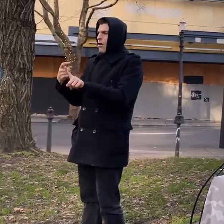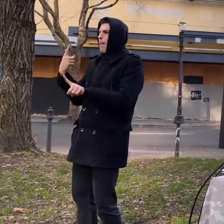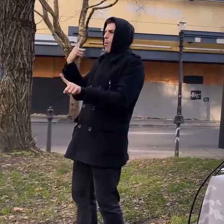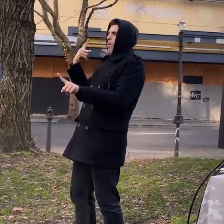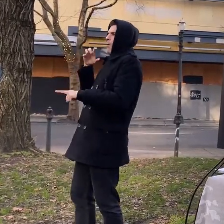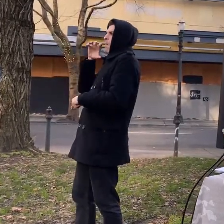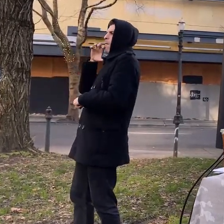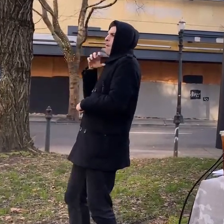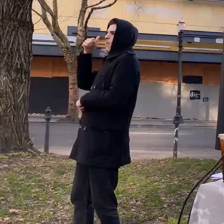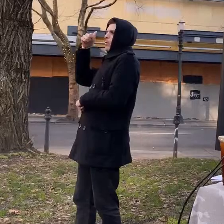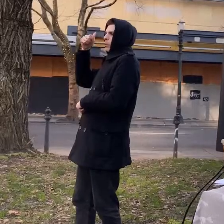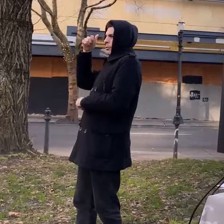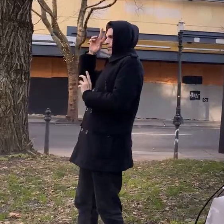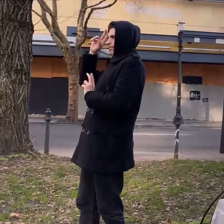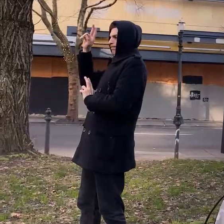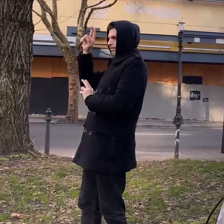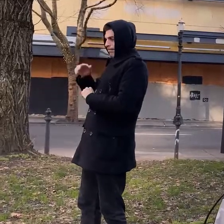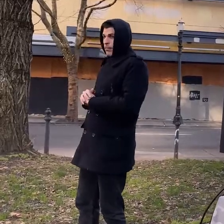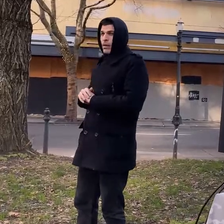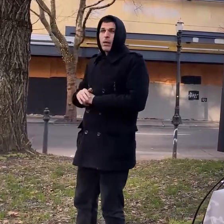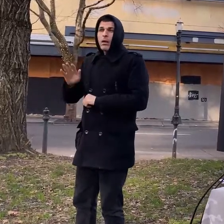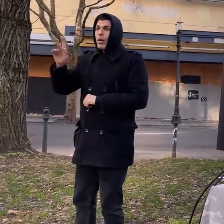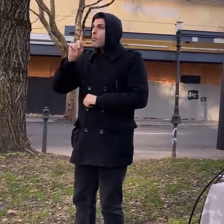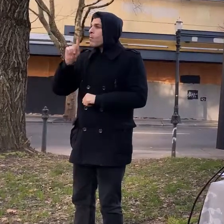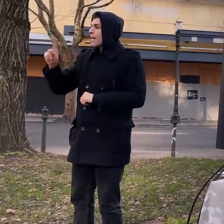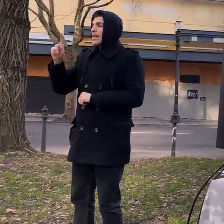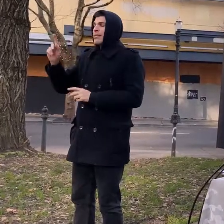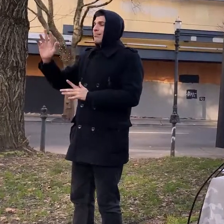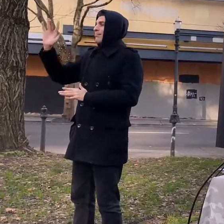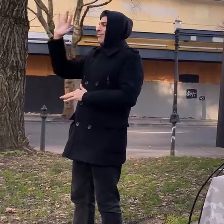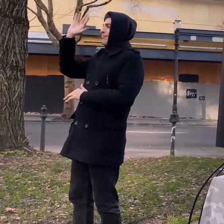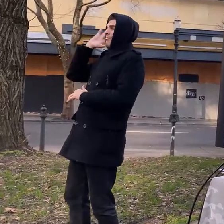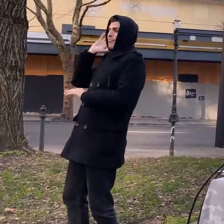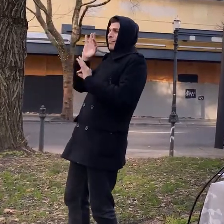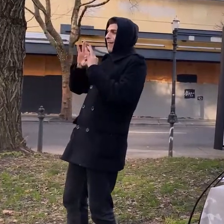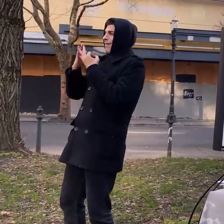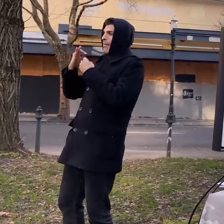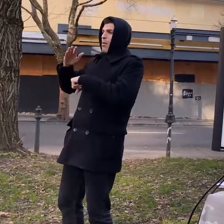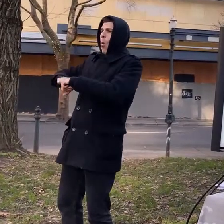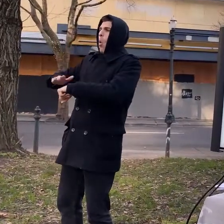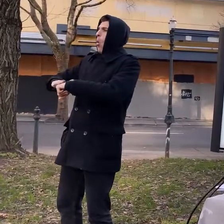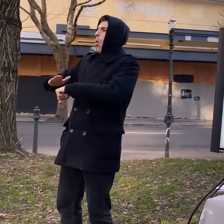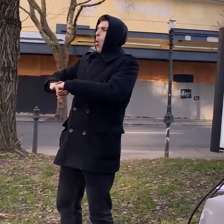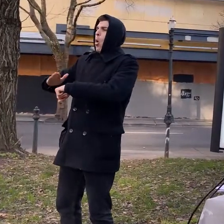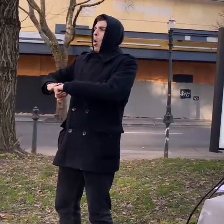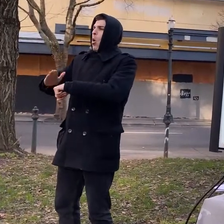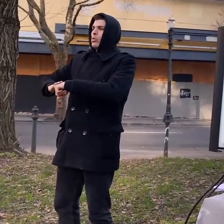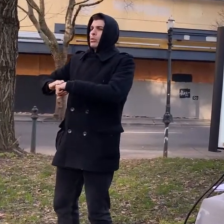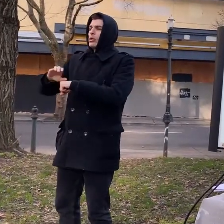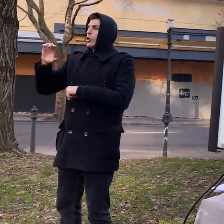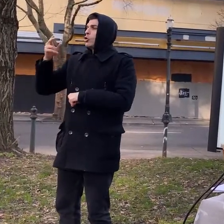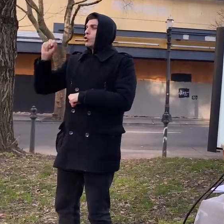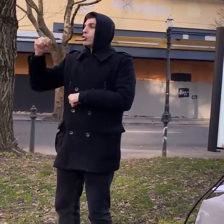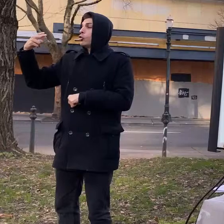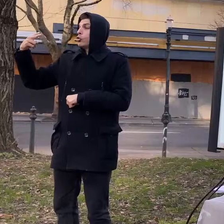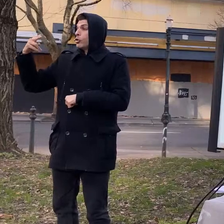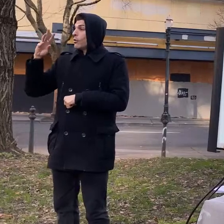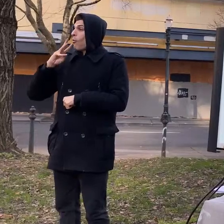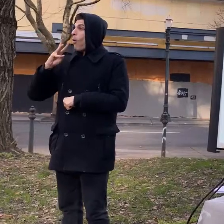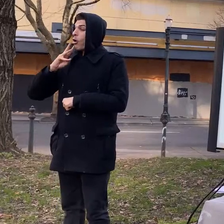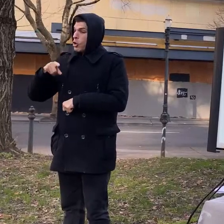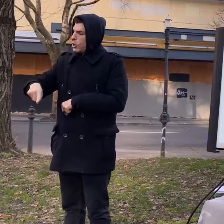and the salmon are already struggling in oregon two or three rivers no longer have a spring uh chinook salmon run